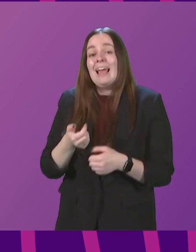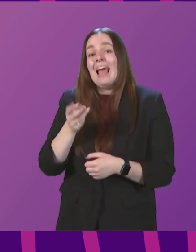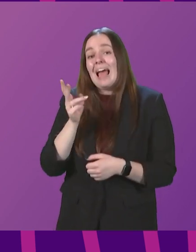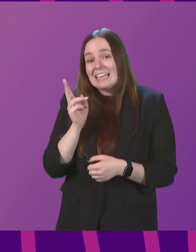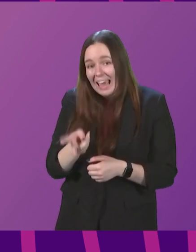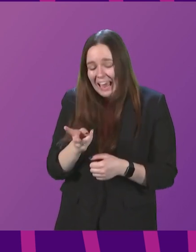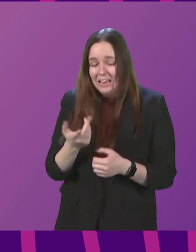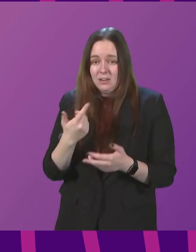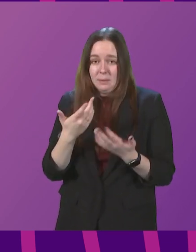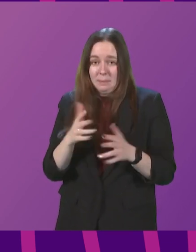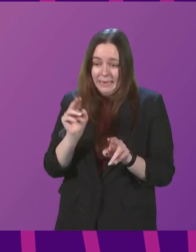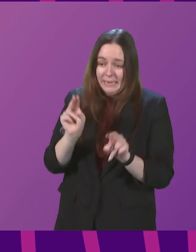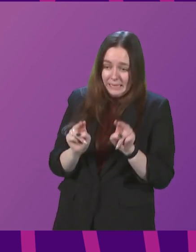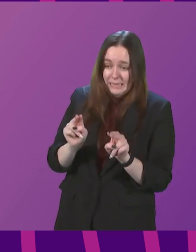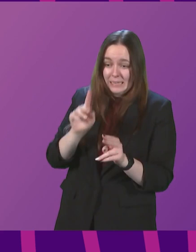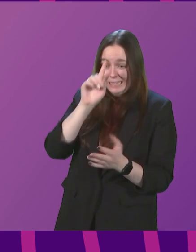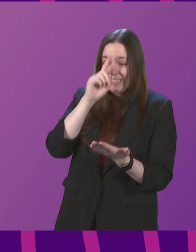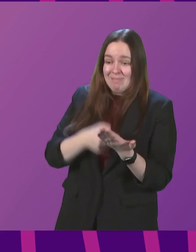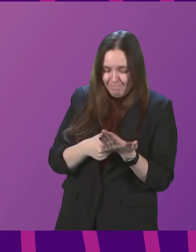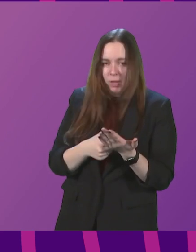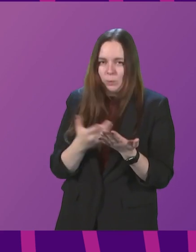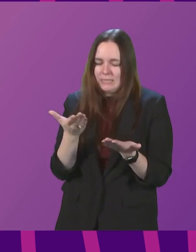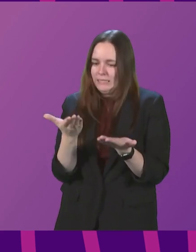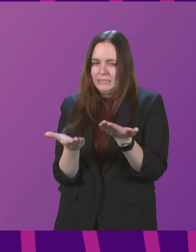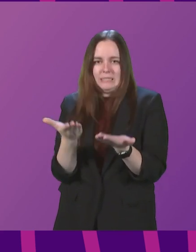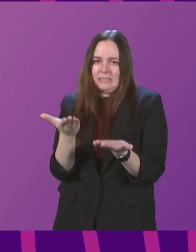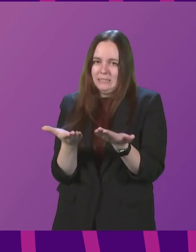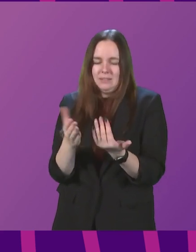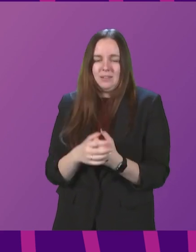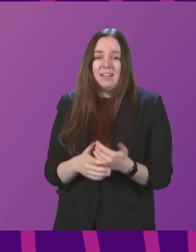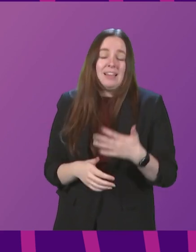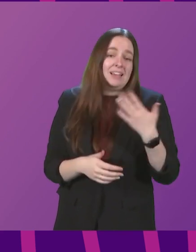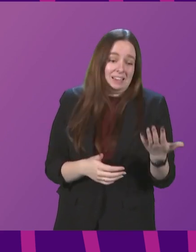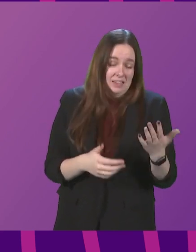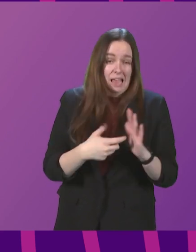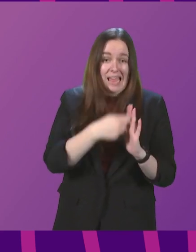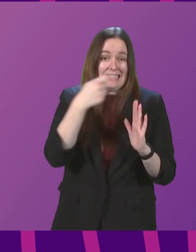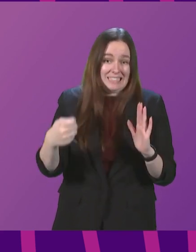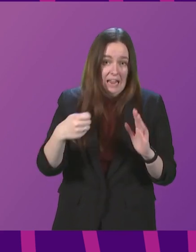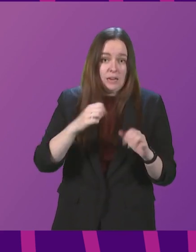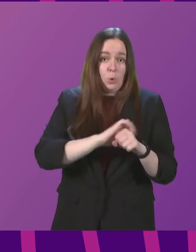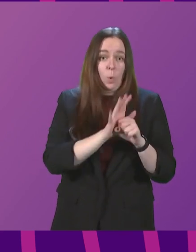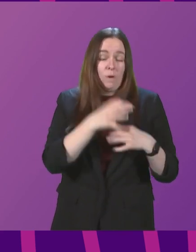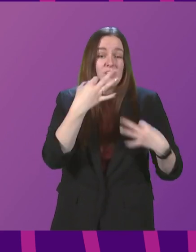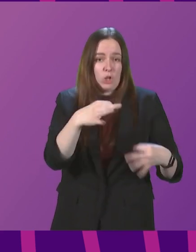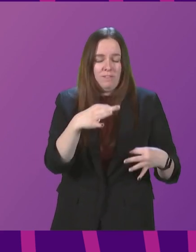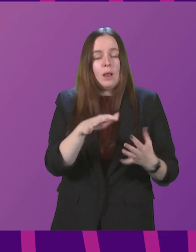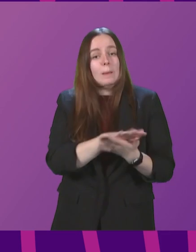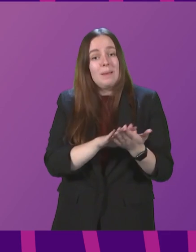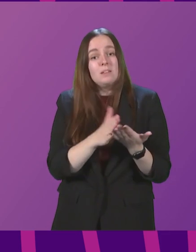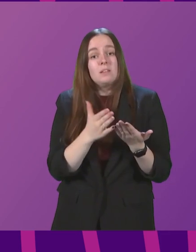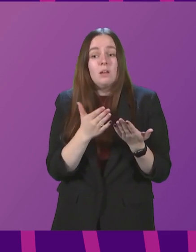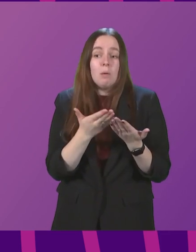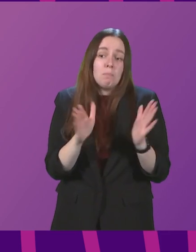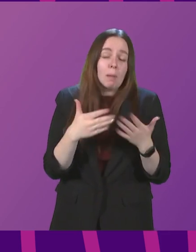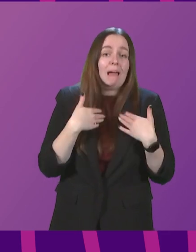the judgment we have arrived at was finally balanced. On the one hand, extending COVID certification could offer public health